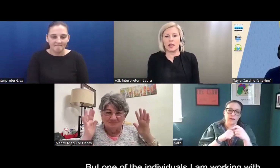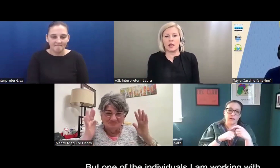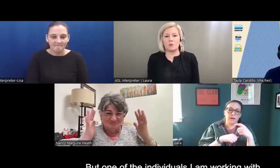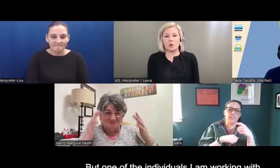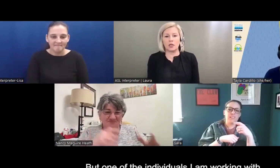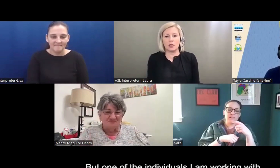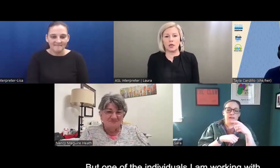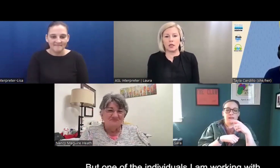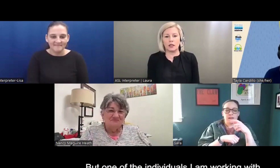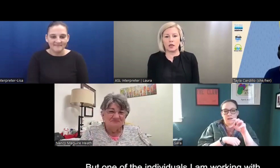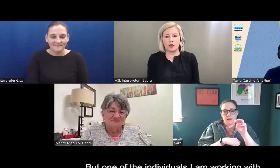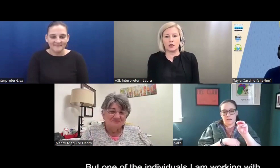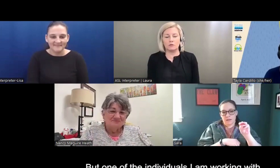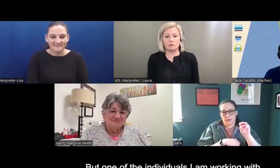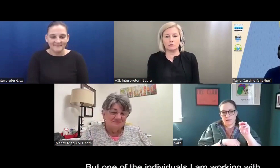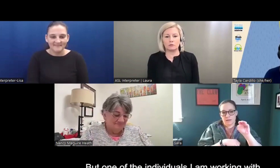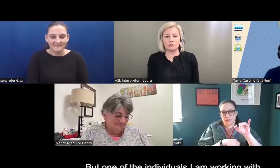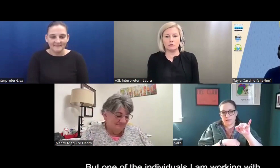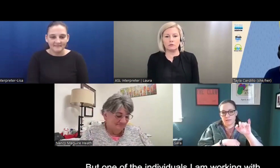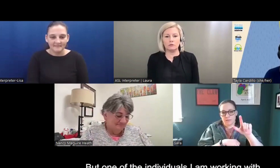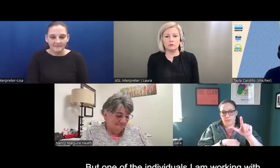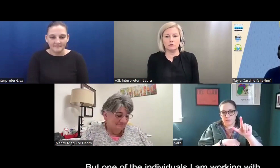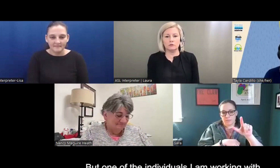individuals that I'm working with, um,